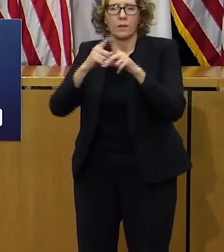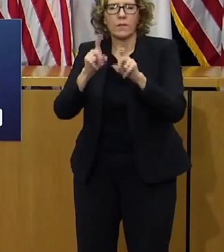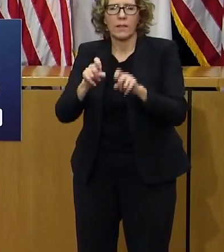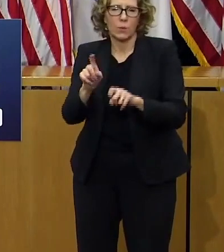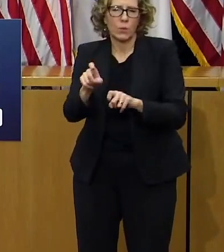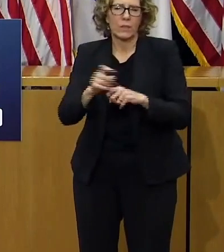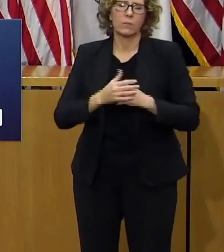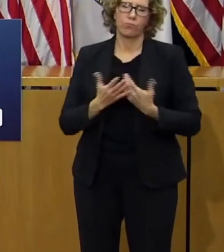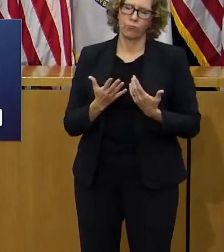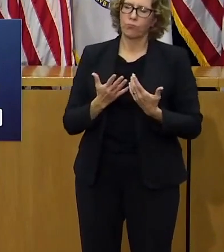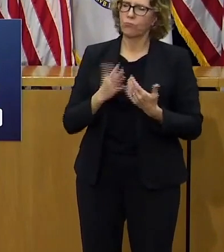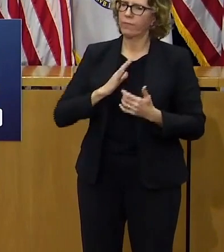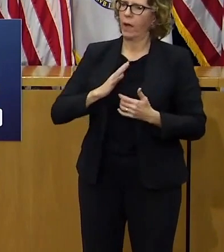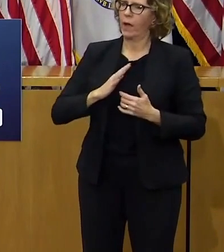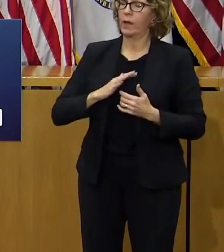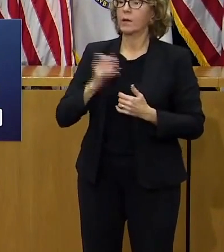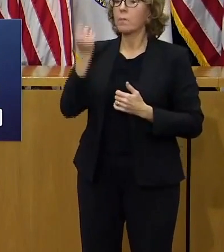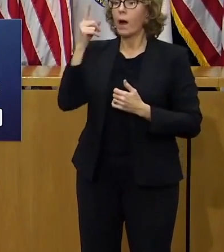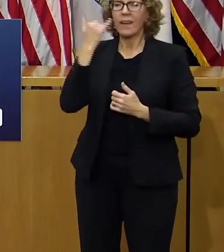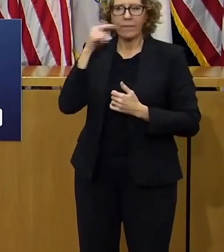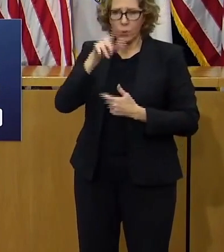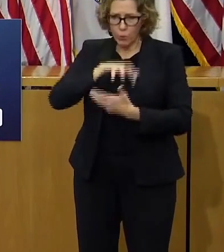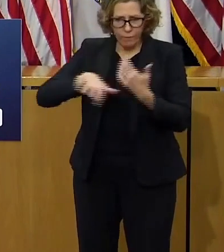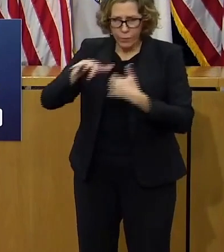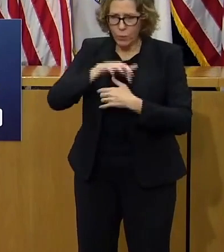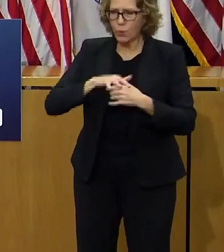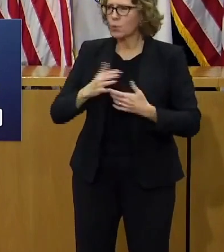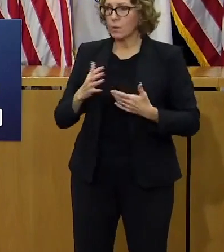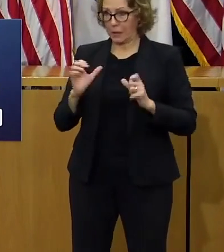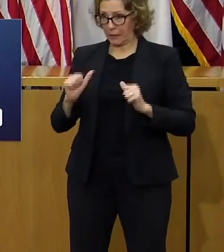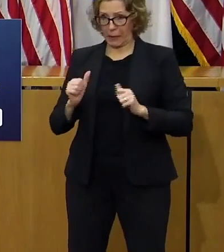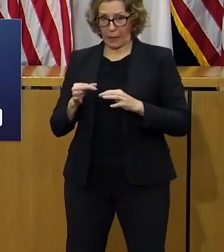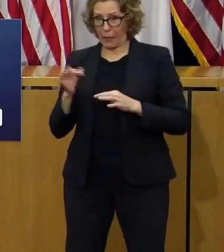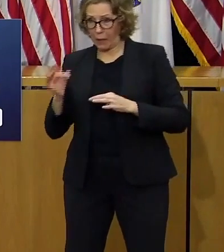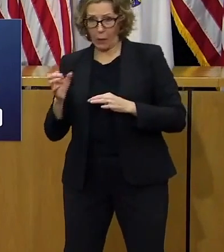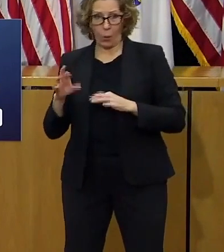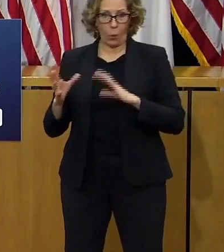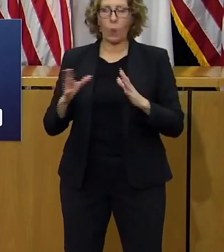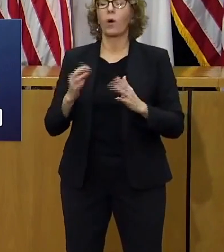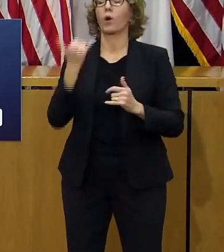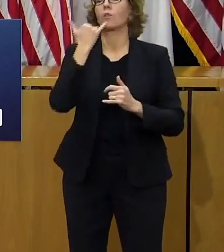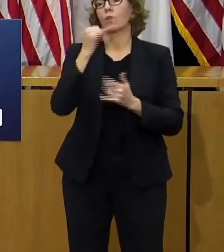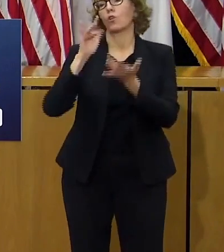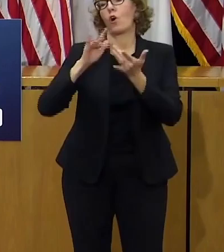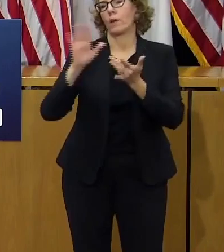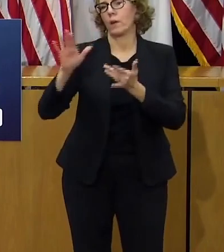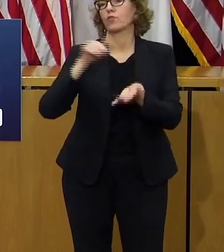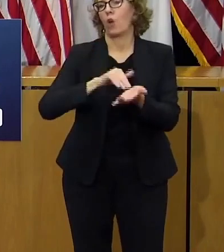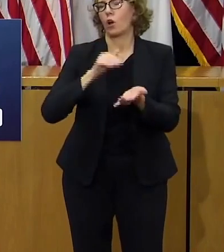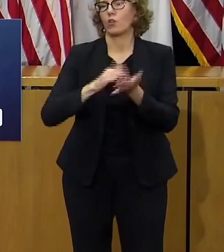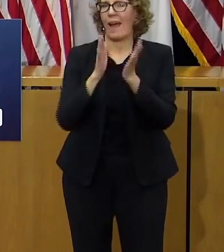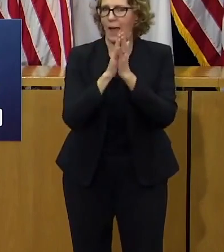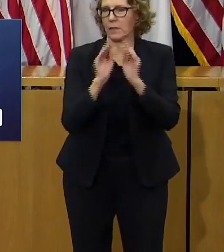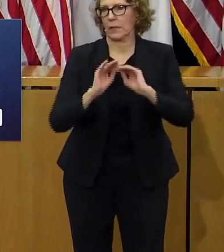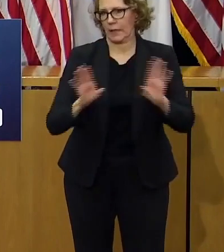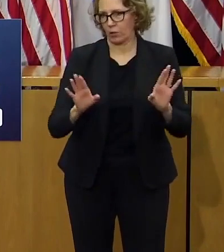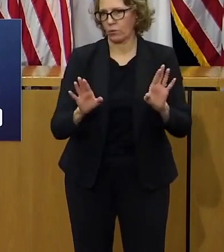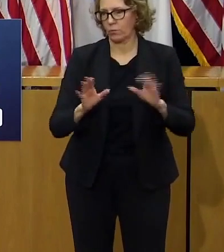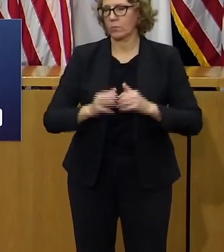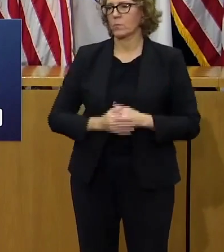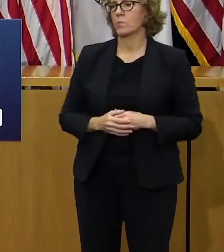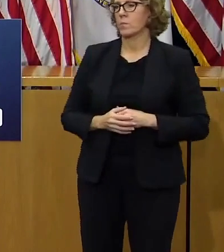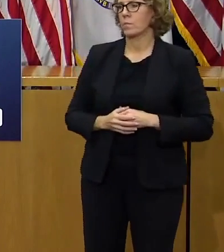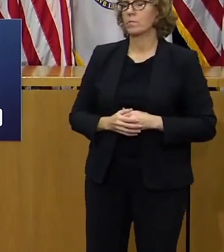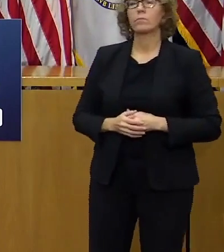your health care provider for clarification about an upcoming appointment massachusetts is rightly proud of its health care